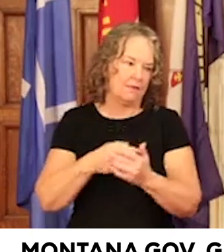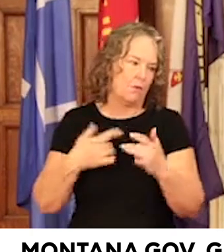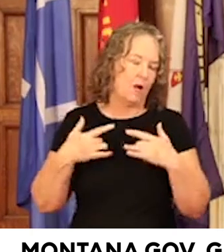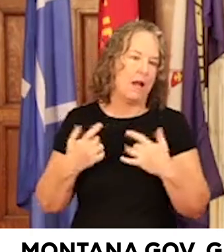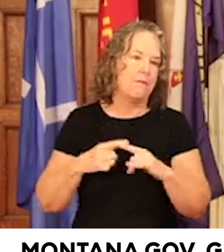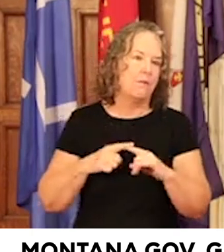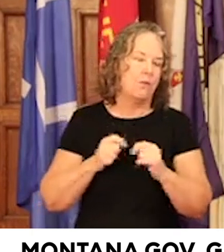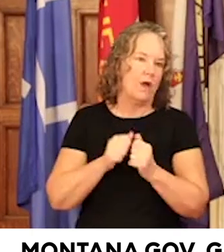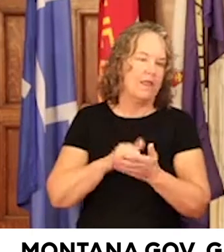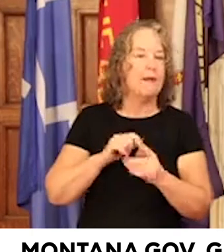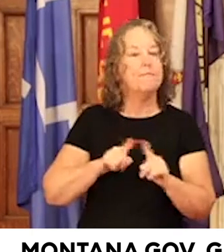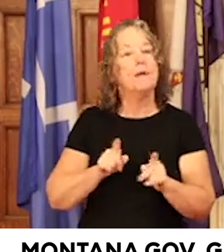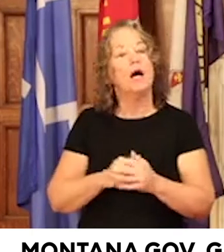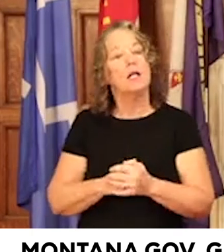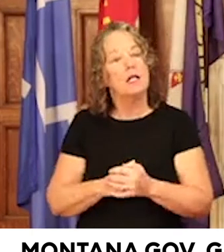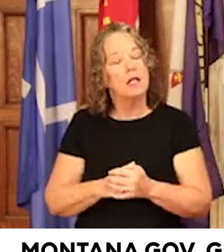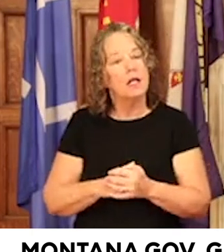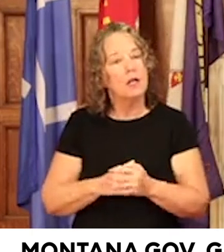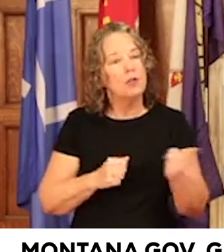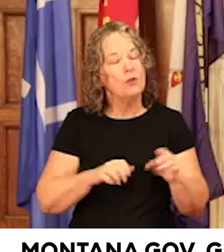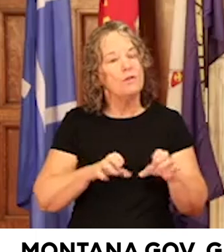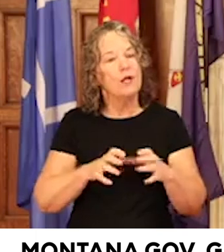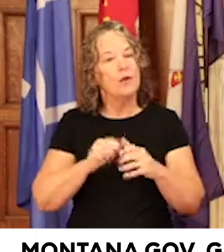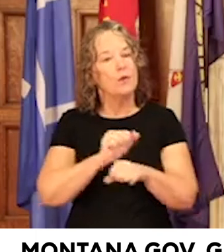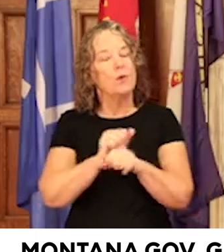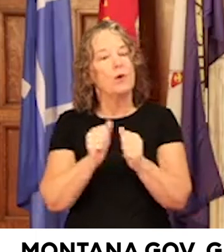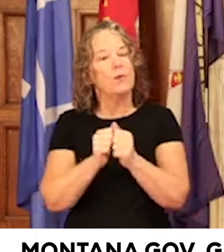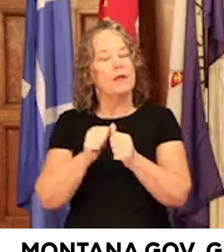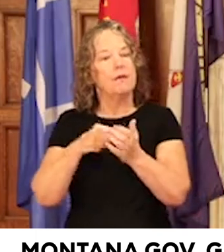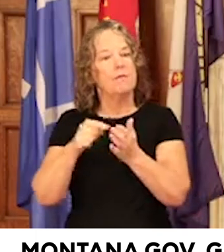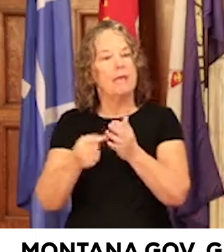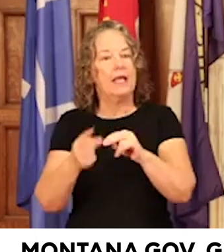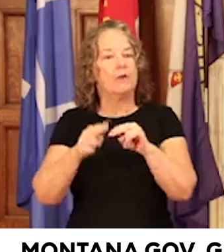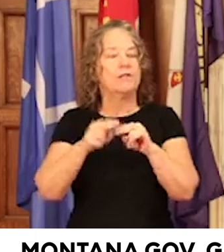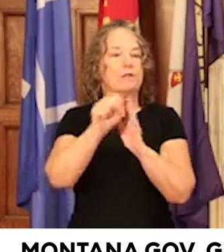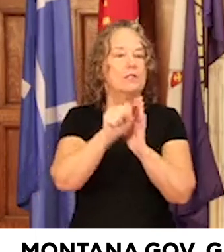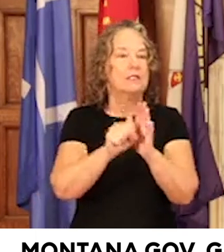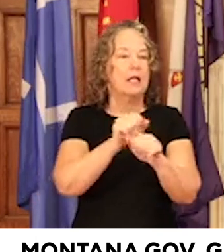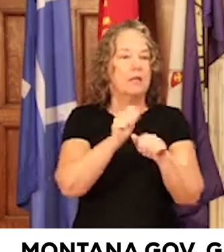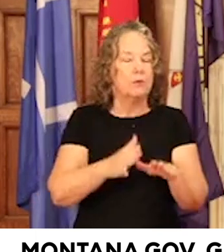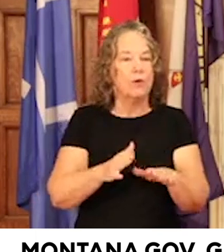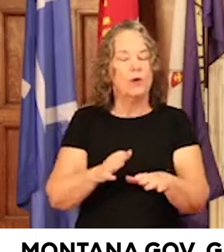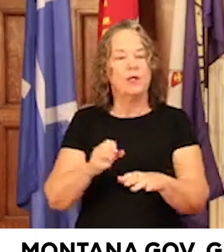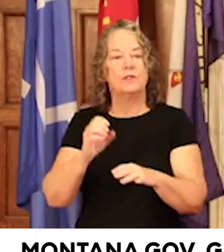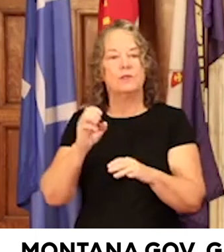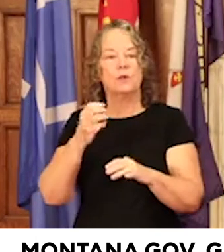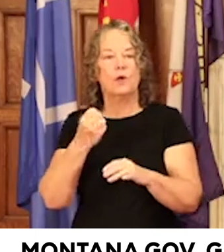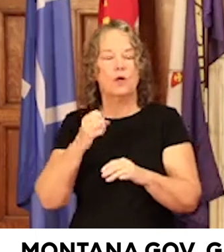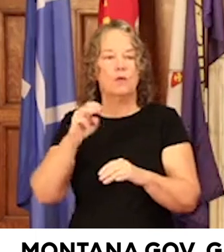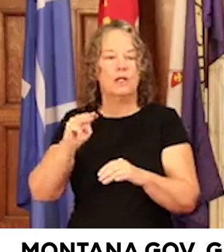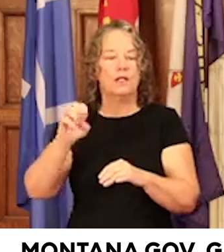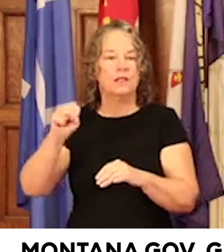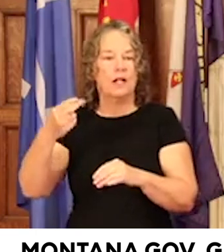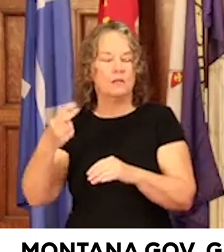wanted to know if you feel like best that you've done a lot of work with pay increase from state employees and the state of the pay plan, you know, warm springs, of that. I'm